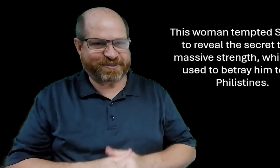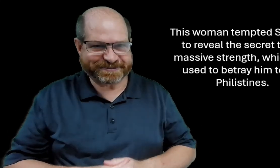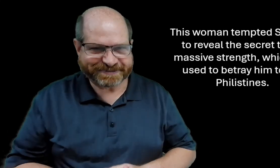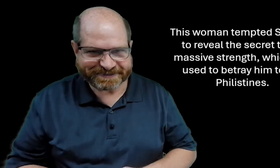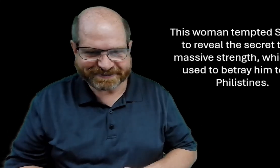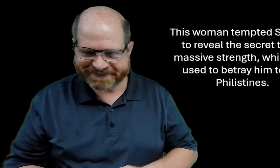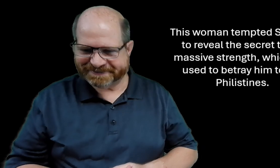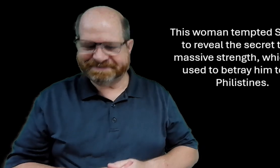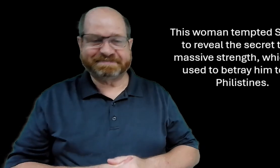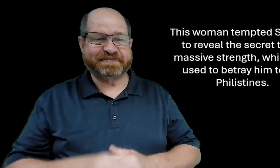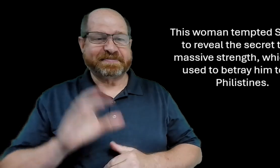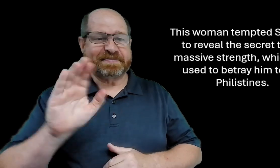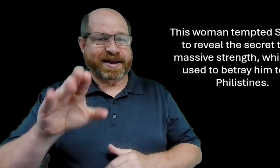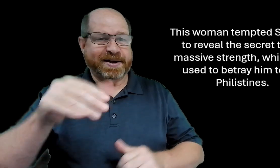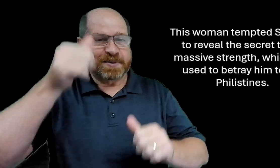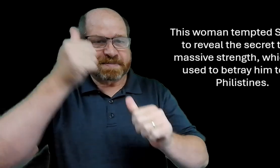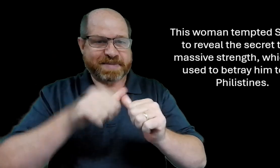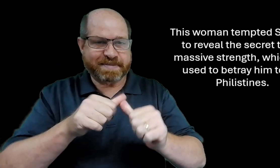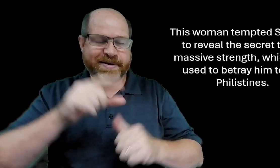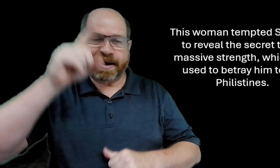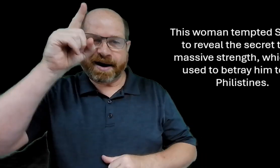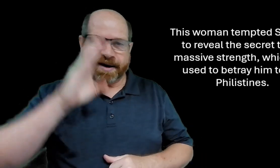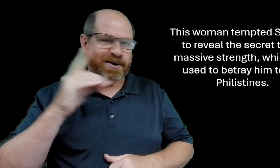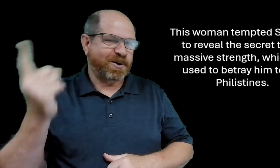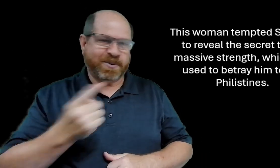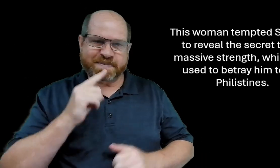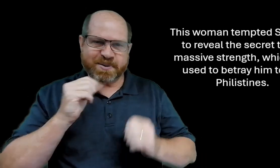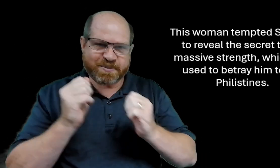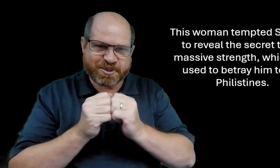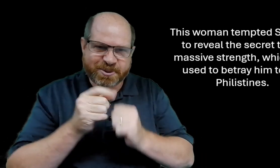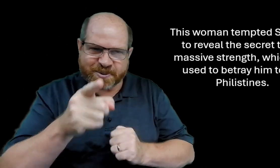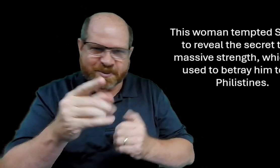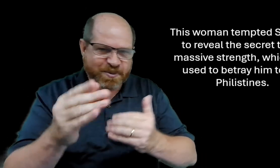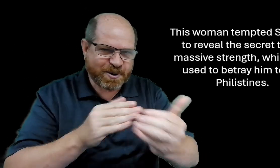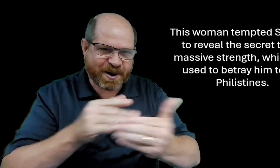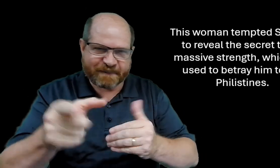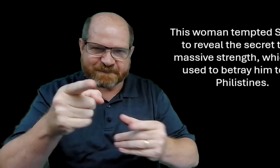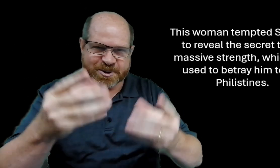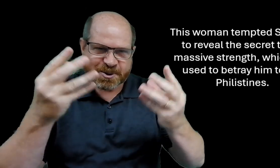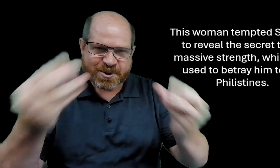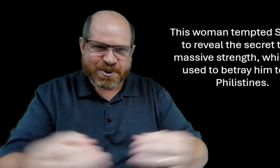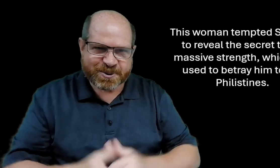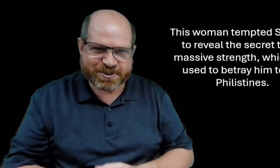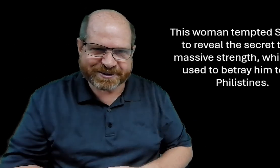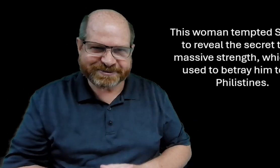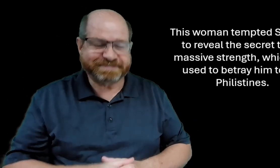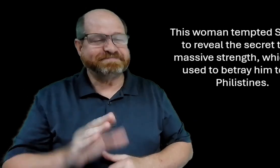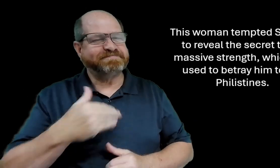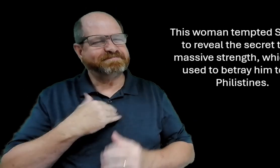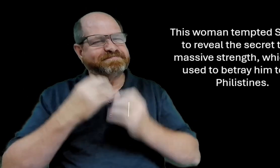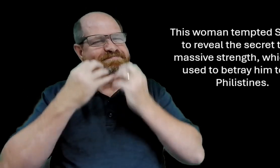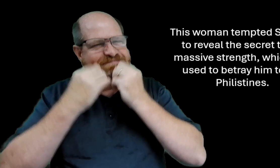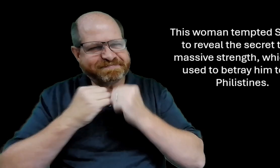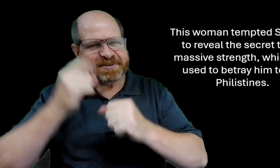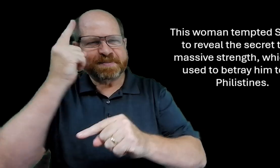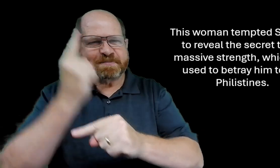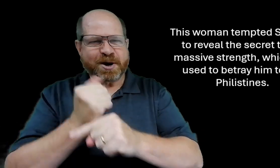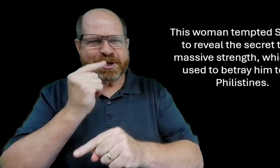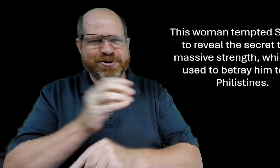go ahead and find out and remember god will always be with you wherever you go my precious brothers and